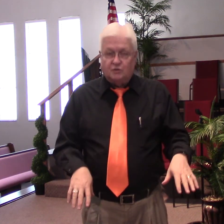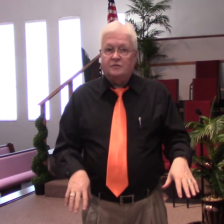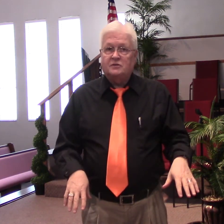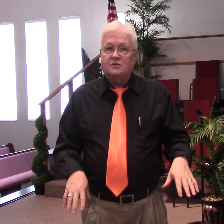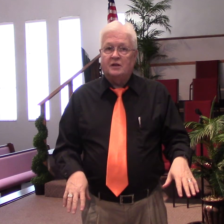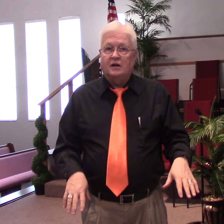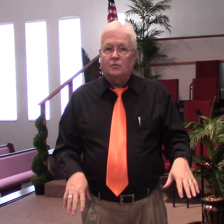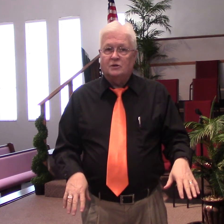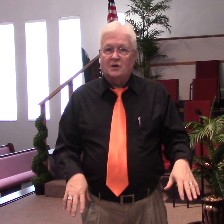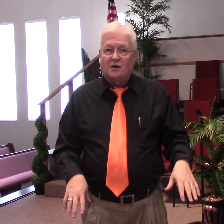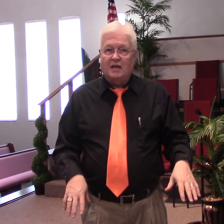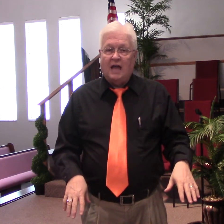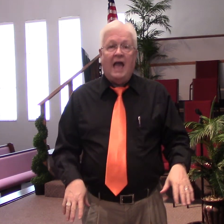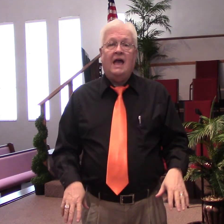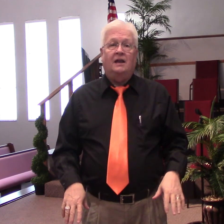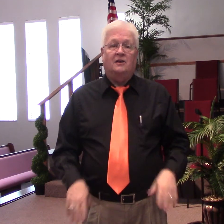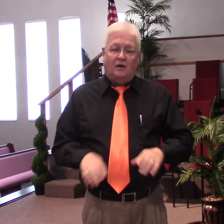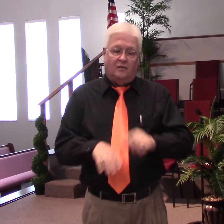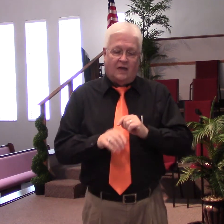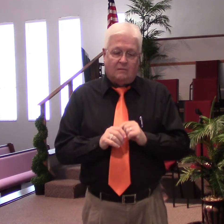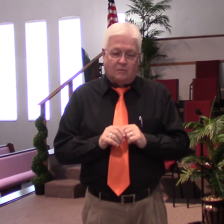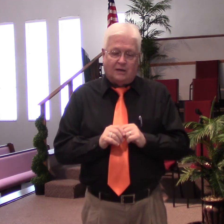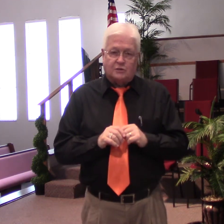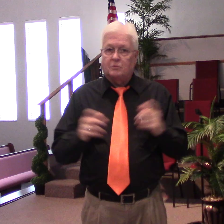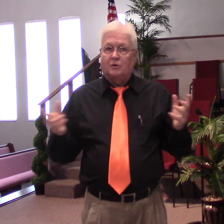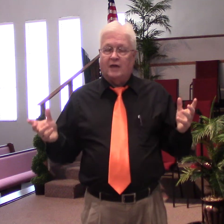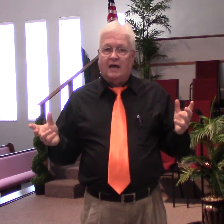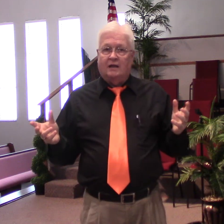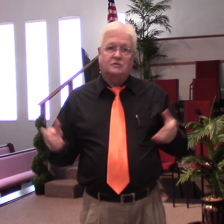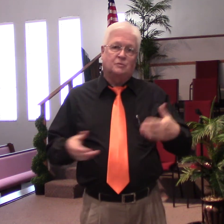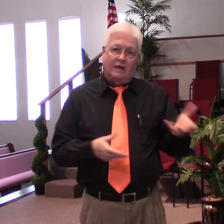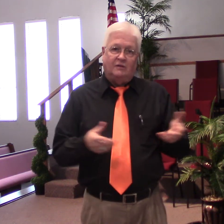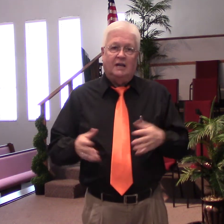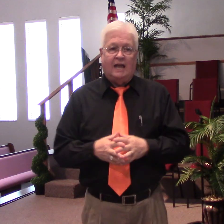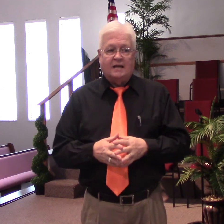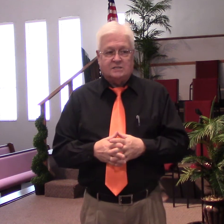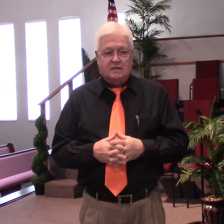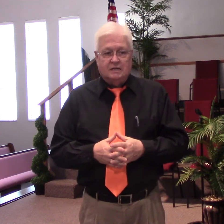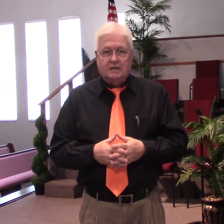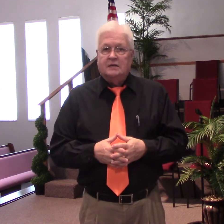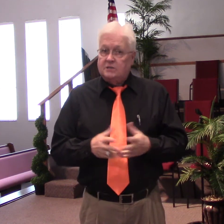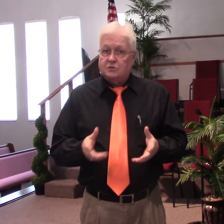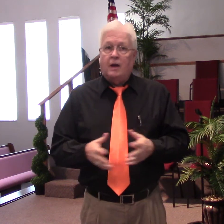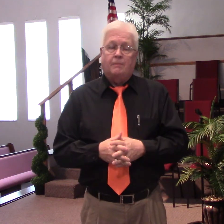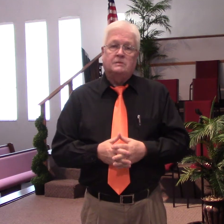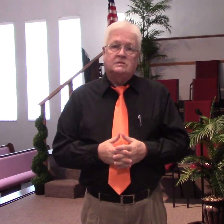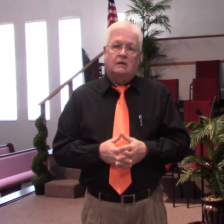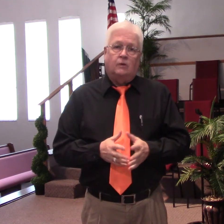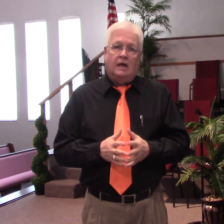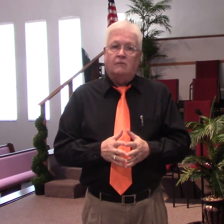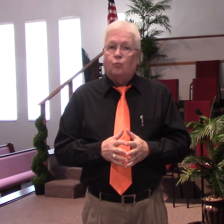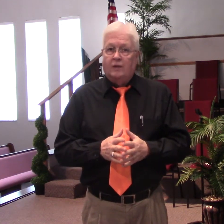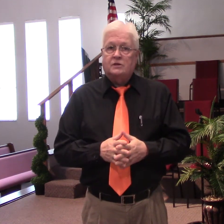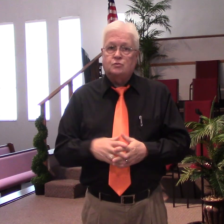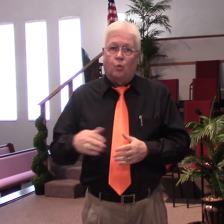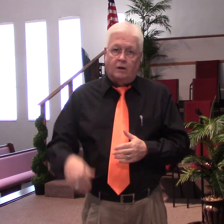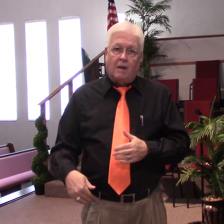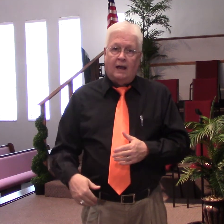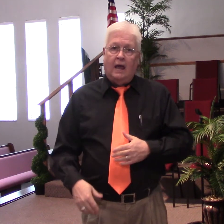two of us are there, we're talking, and not only that, but because we're both cat lovers, we have kitty cats, it just so happens that we have with us, one in my lap,